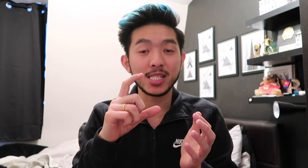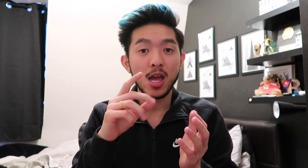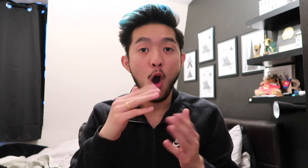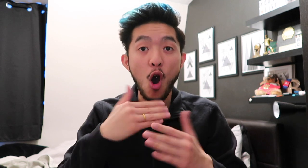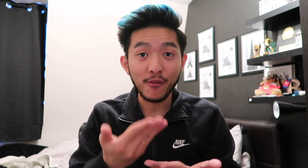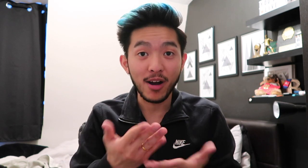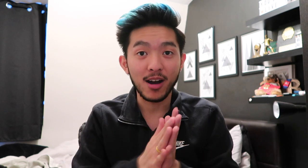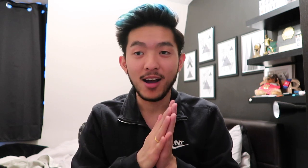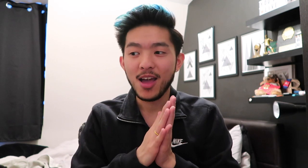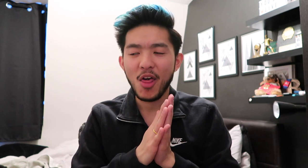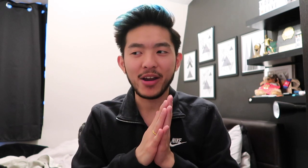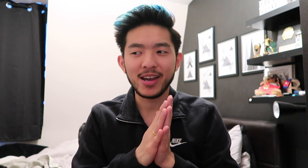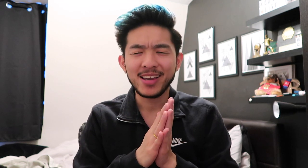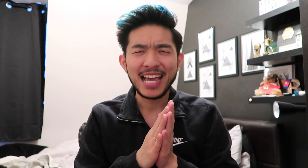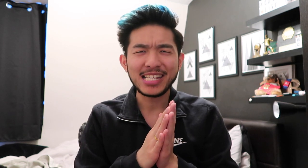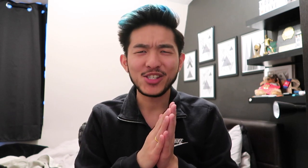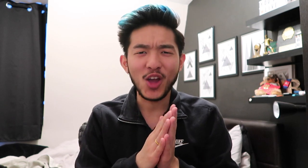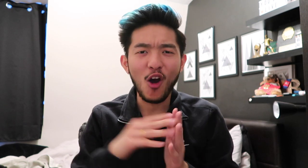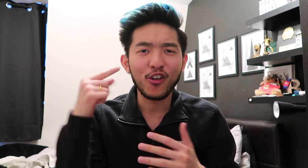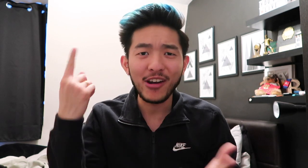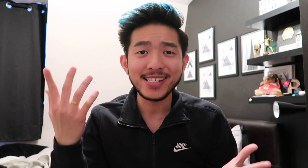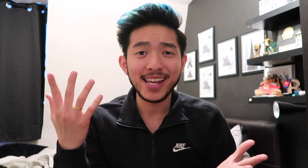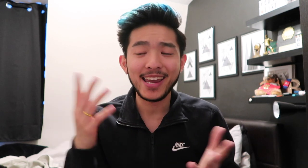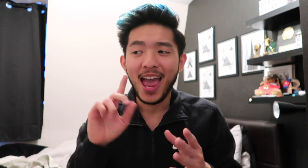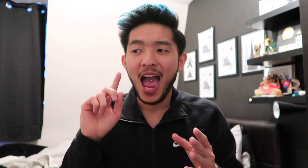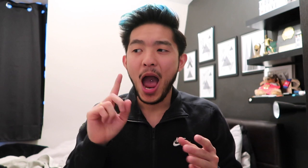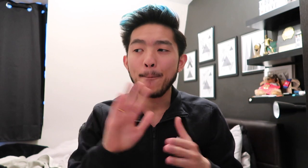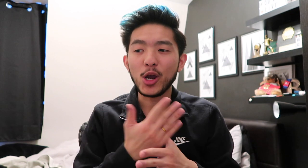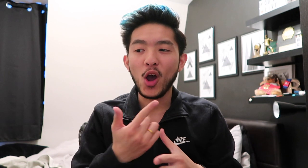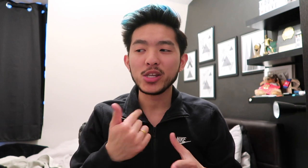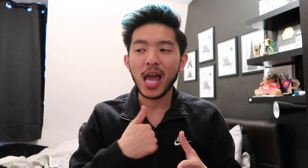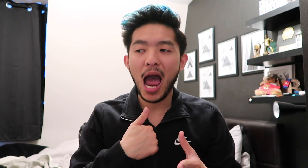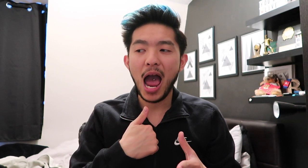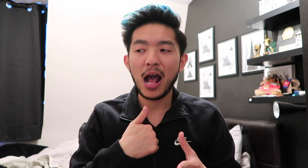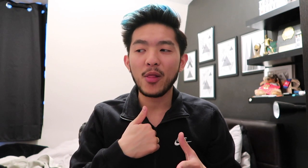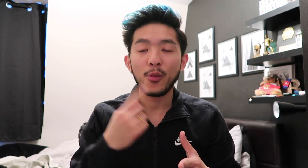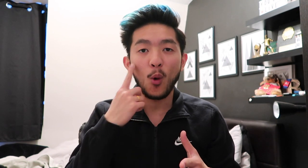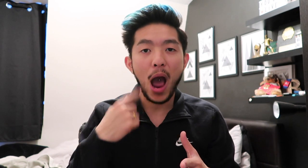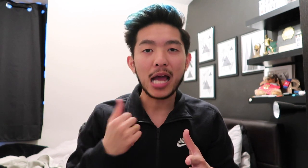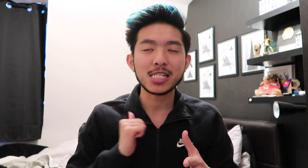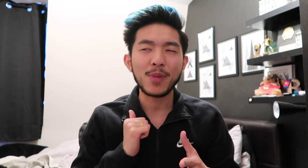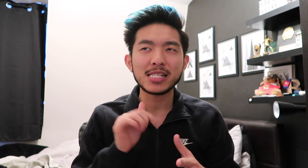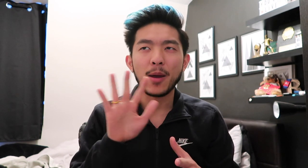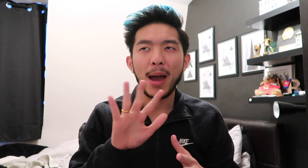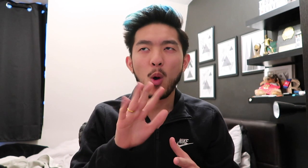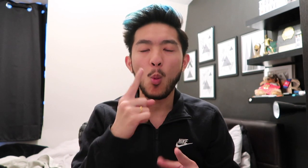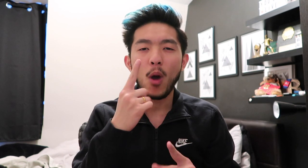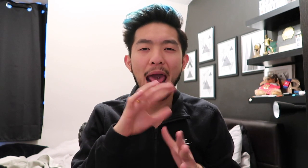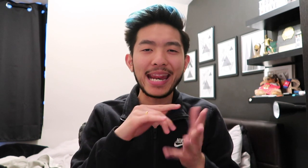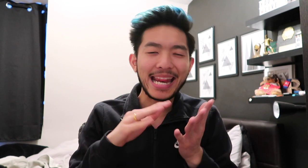hovered, like, it's so crazy. Because I thought I was about at